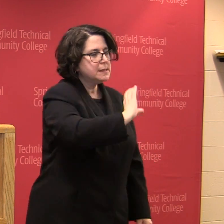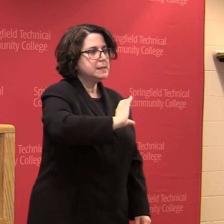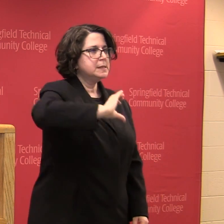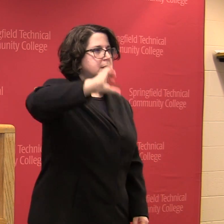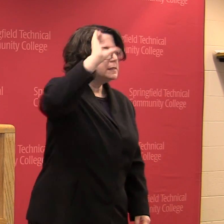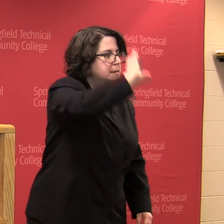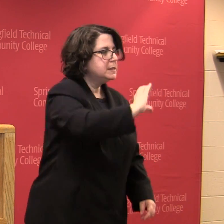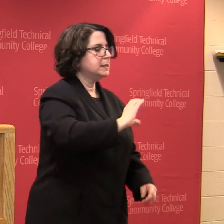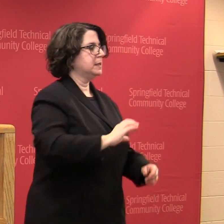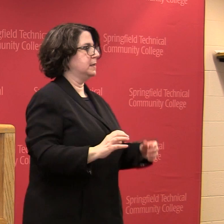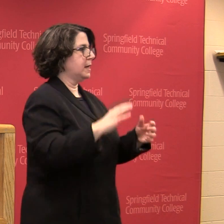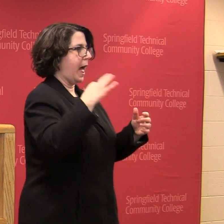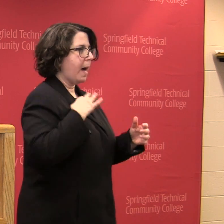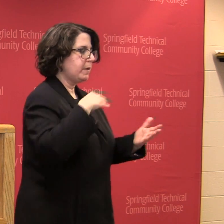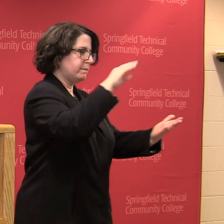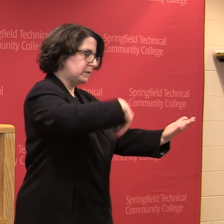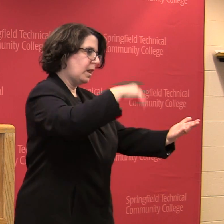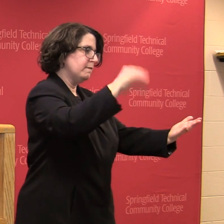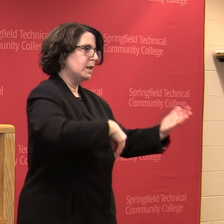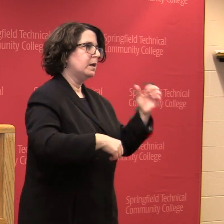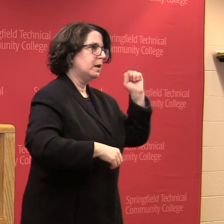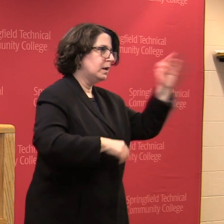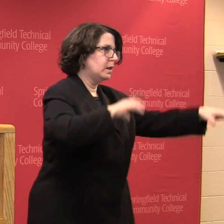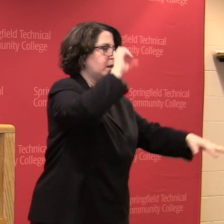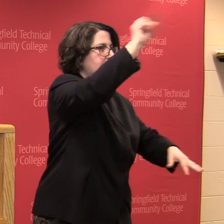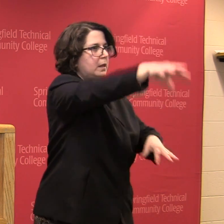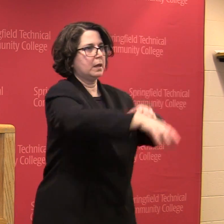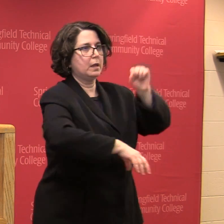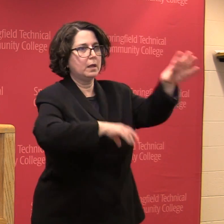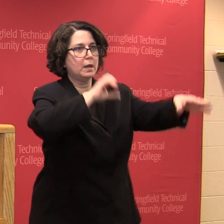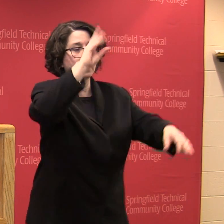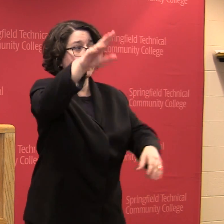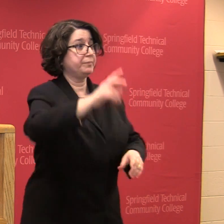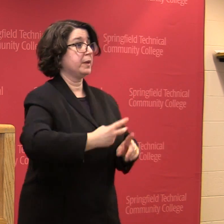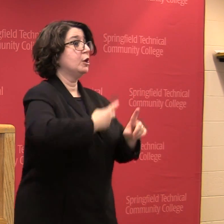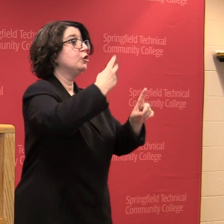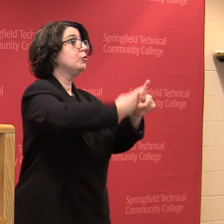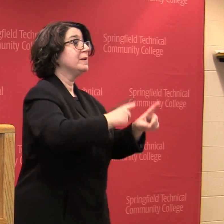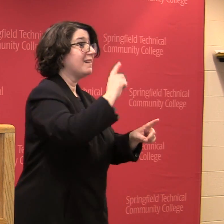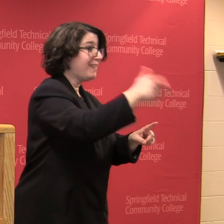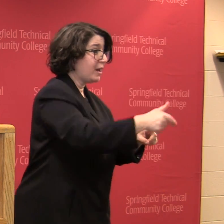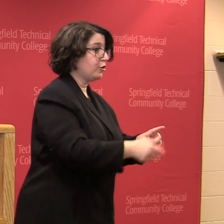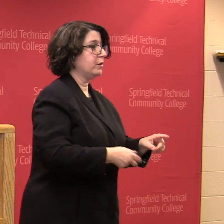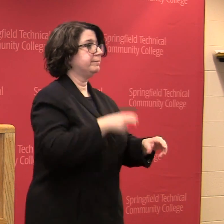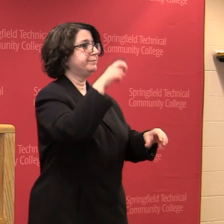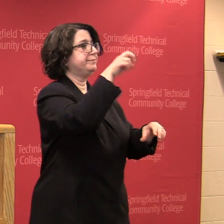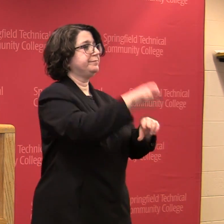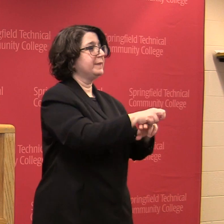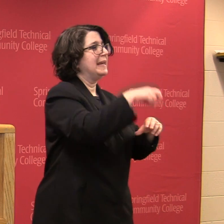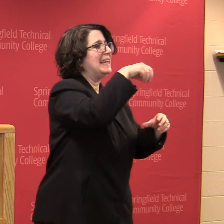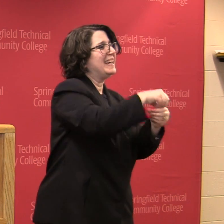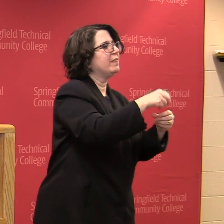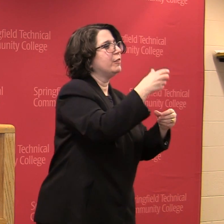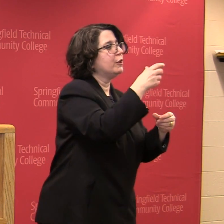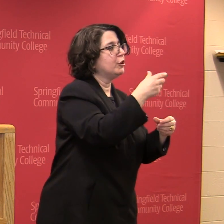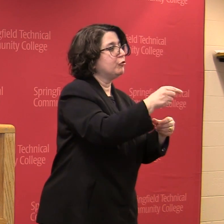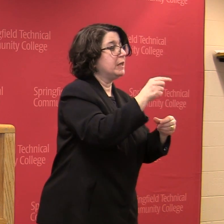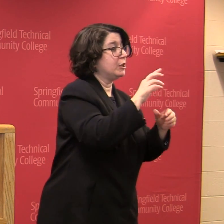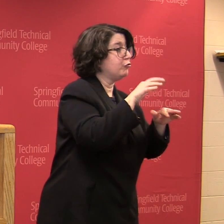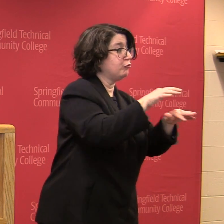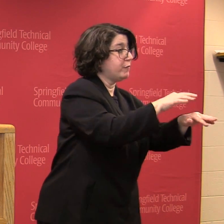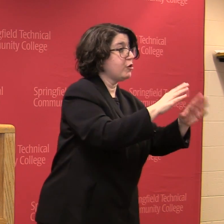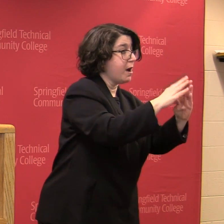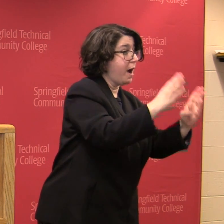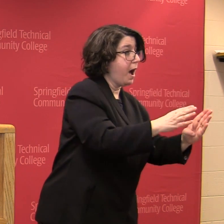I returned applications. Two months later, as I sat in Green River House, I got a call about a job interview